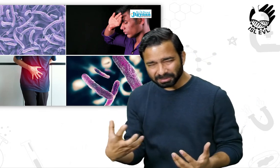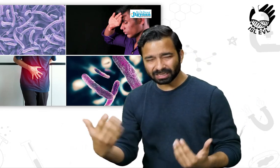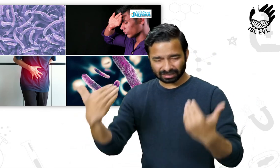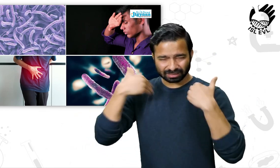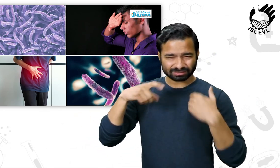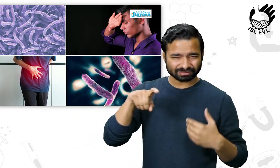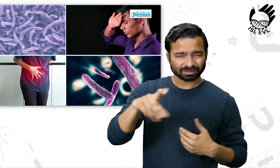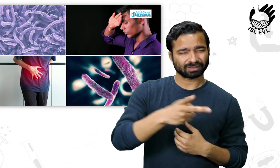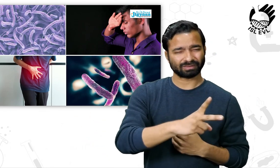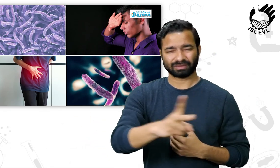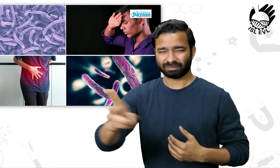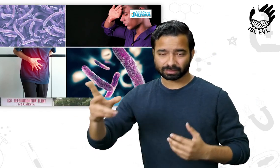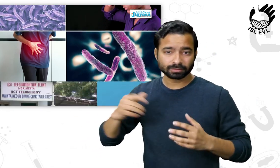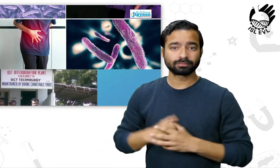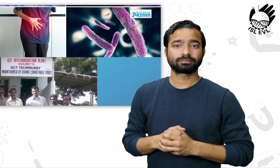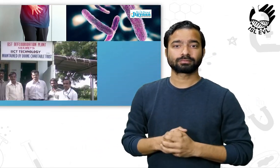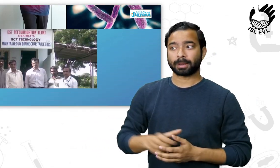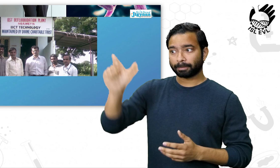typhoid, etc.